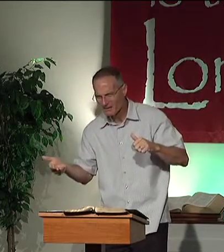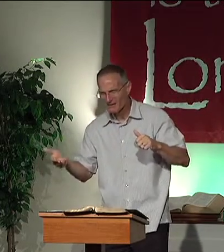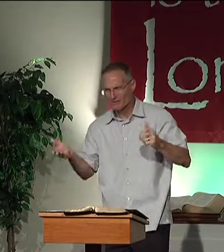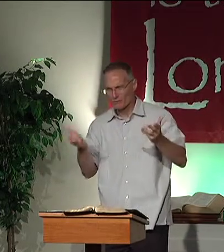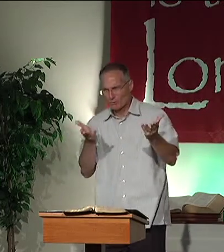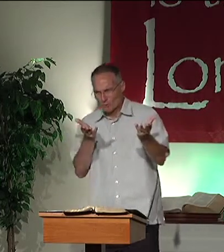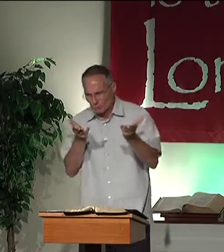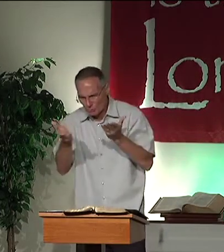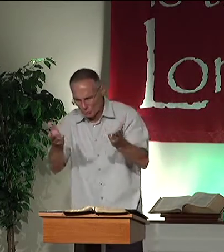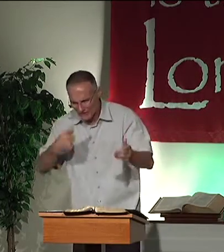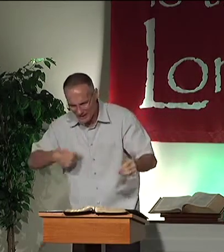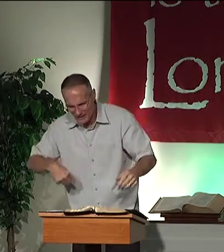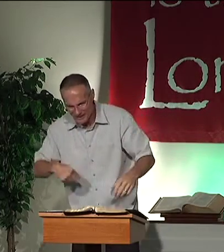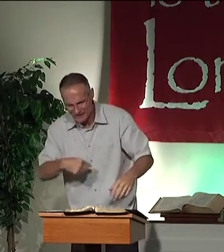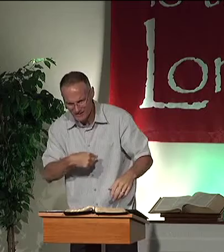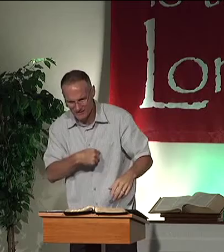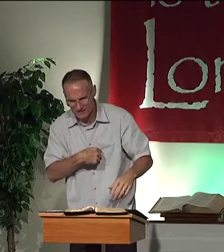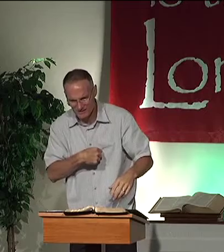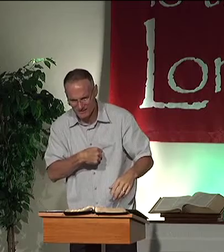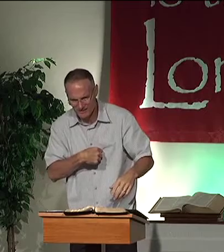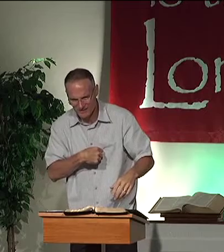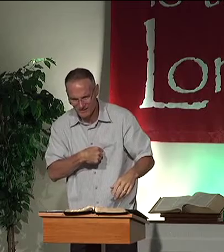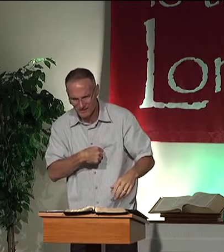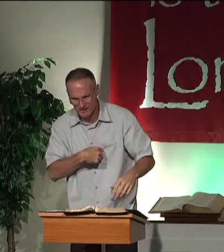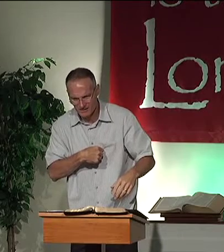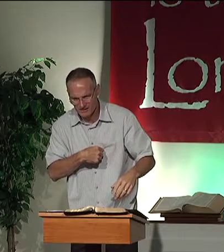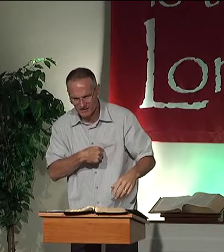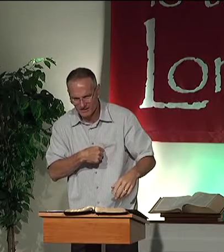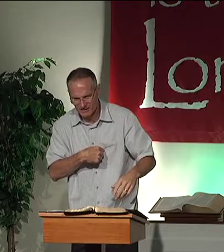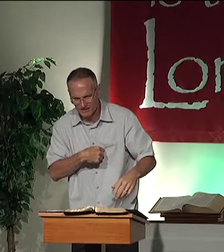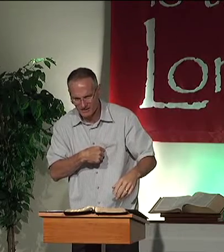suffer and die? And you're here to serve us?